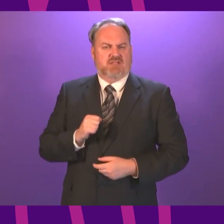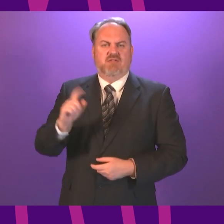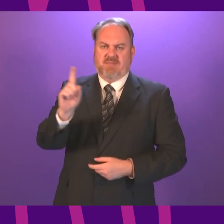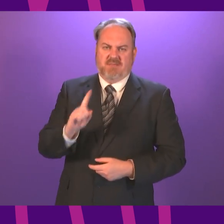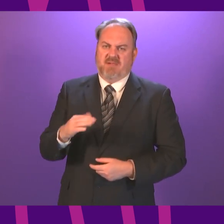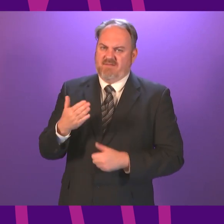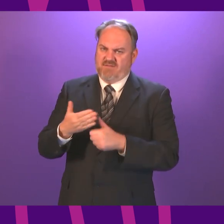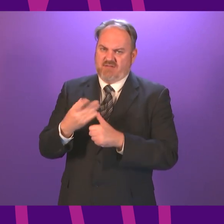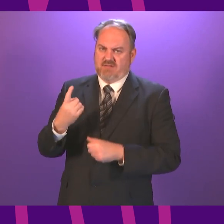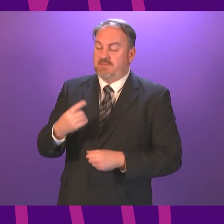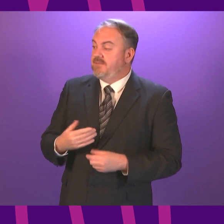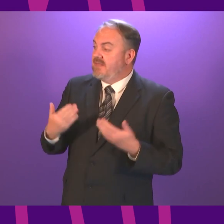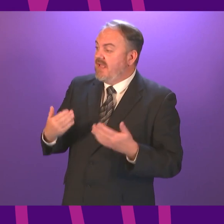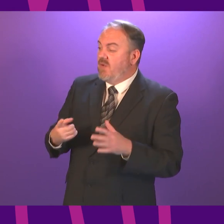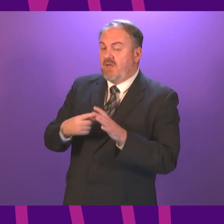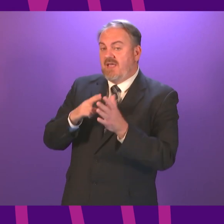I call Anna Sarwar